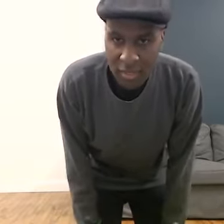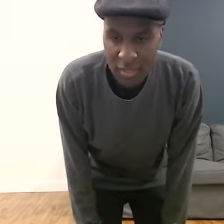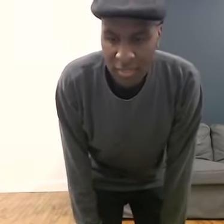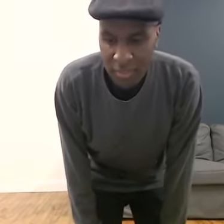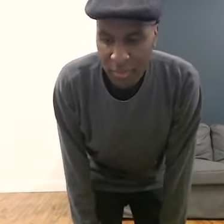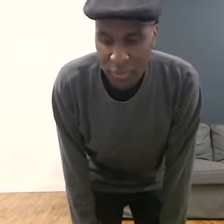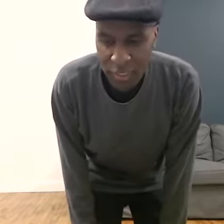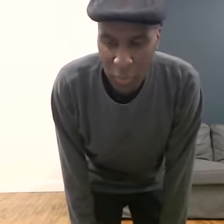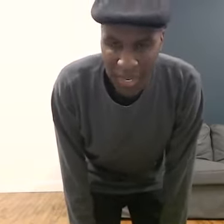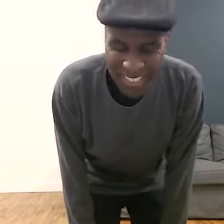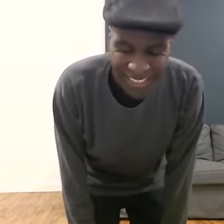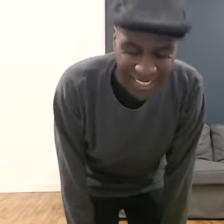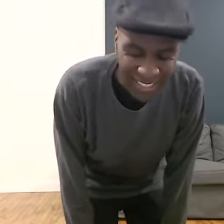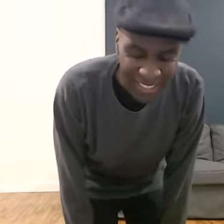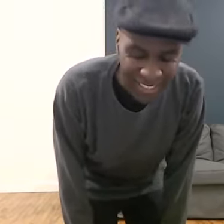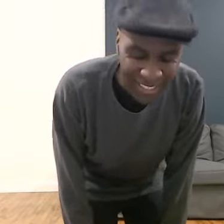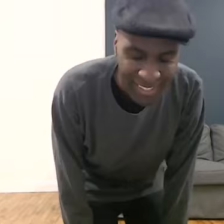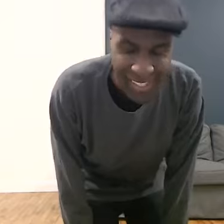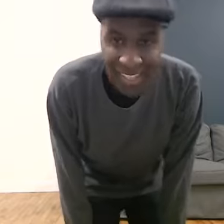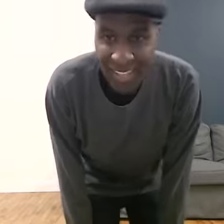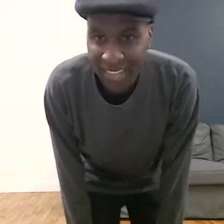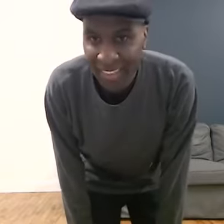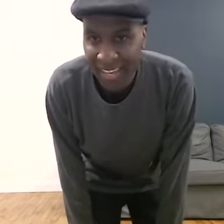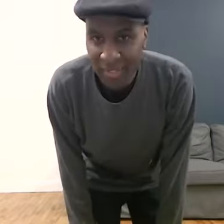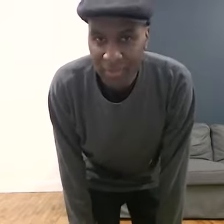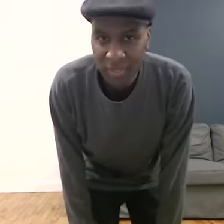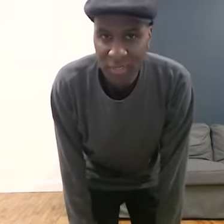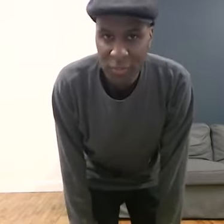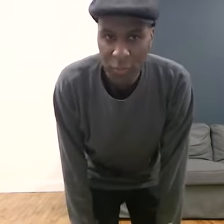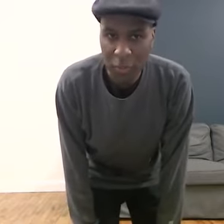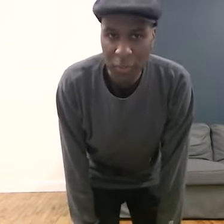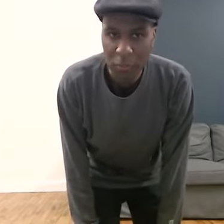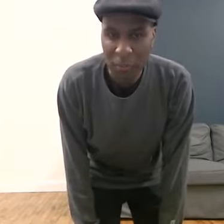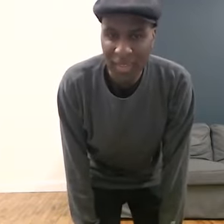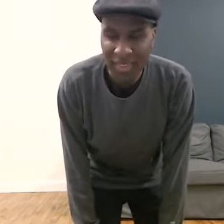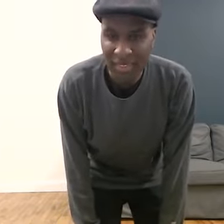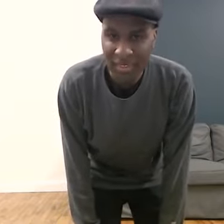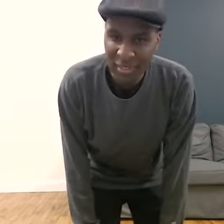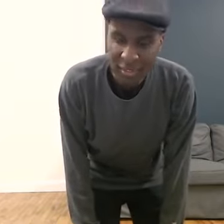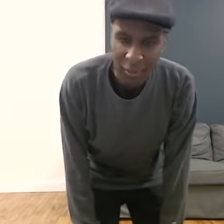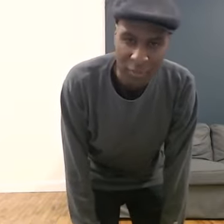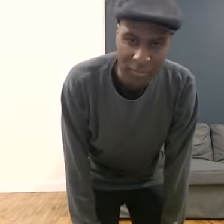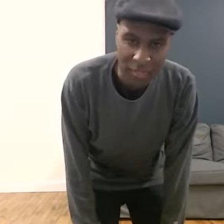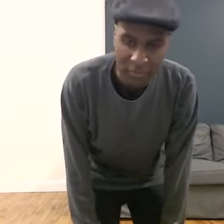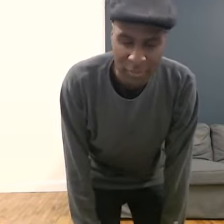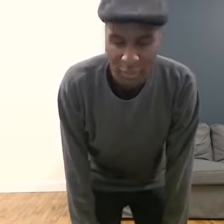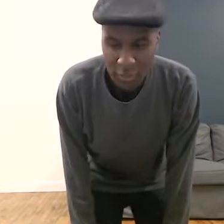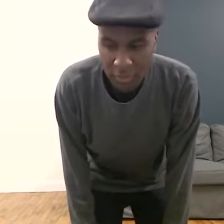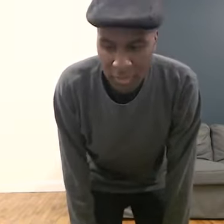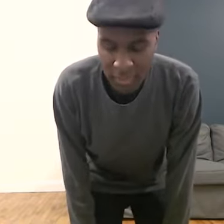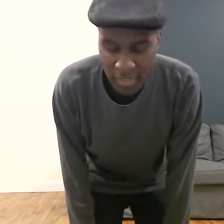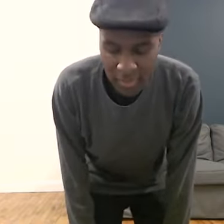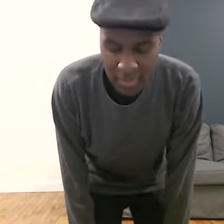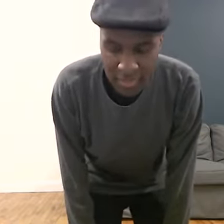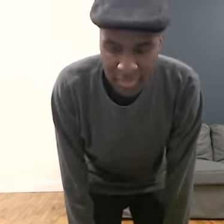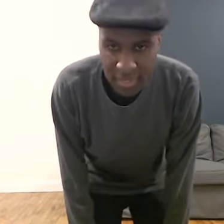spelled G-O-N-G, that means to work with, to cultivate. So in this